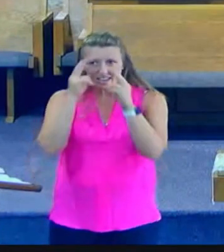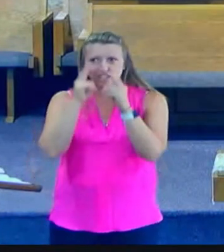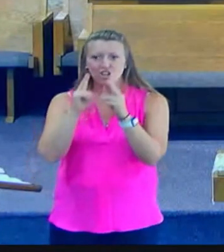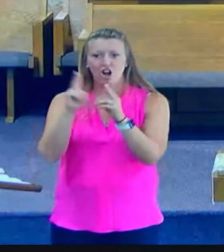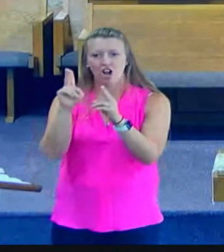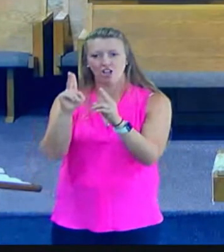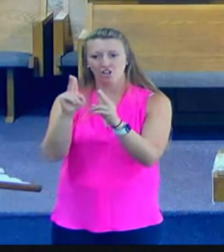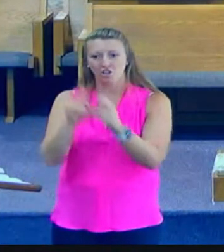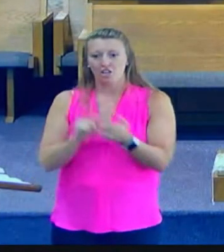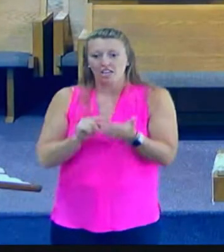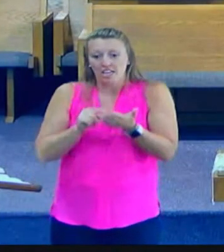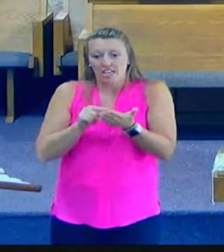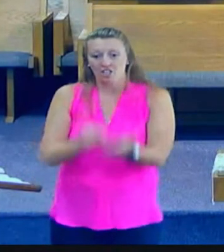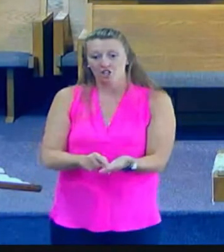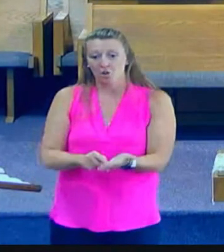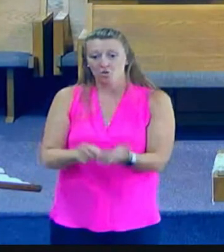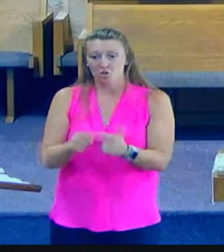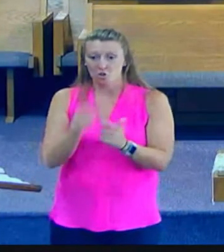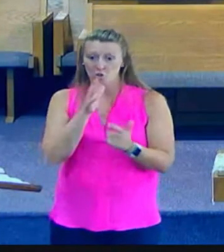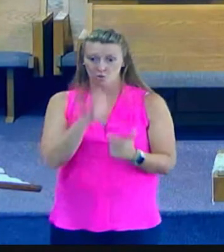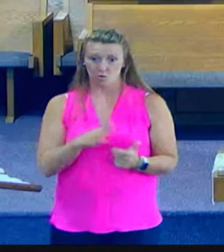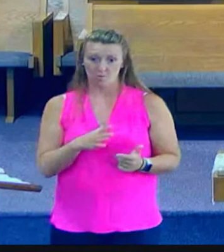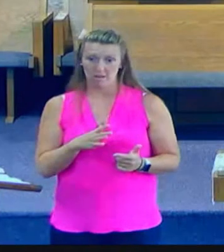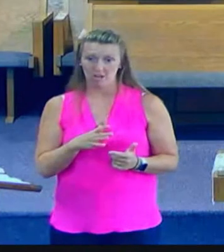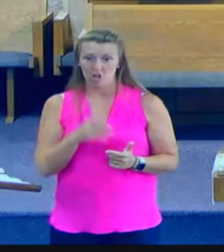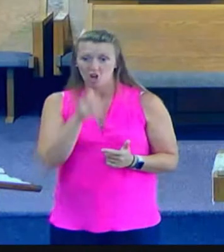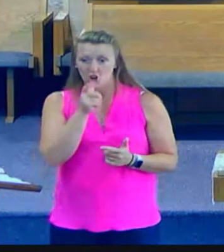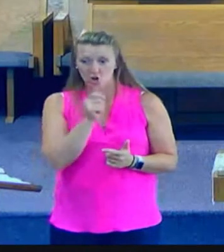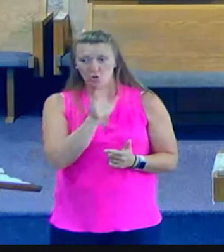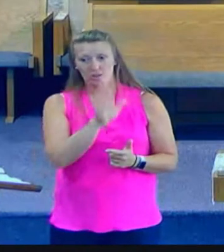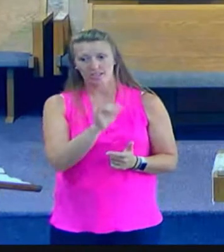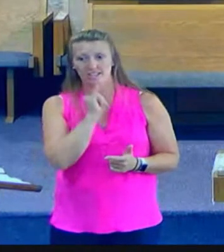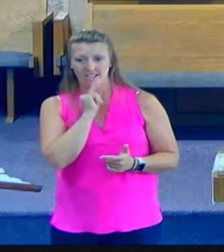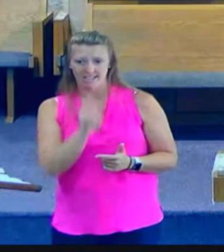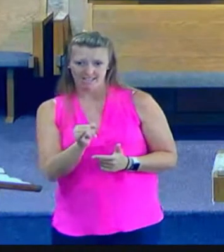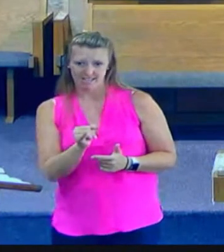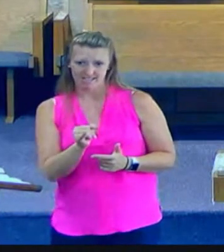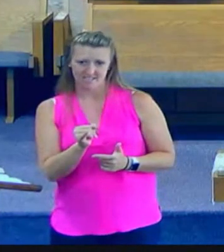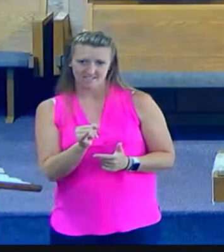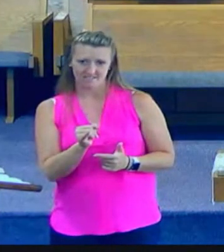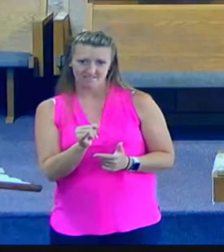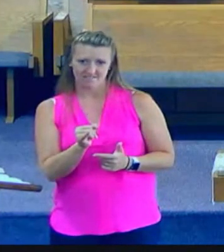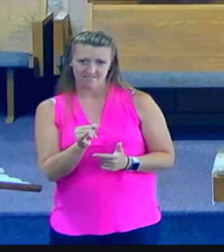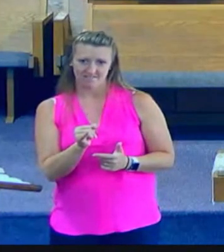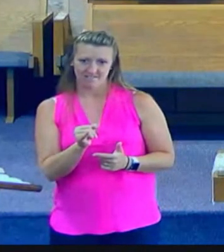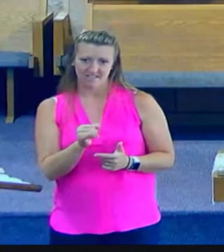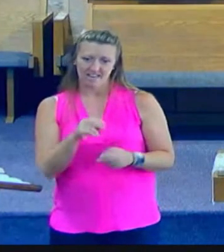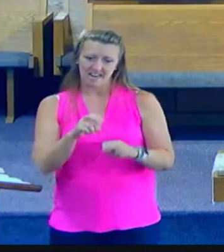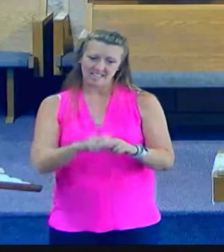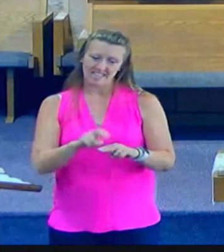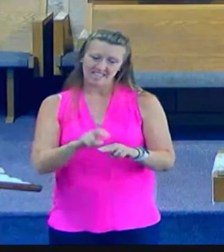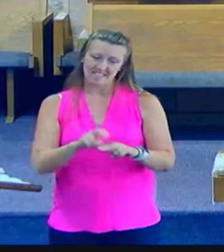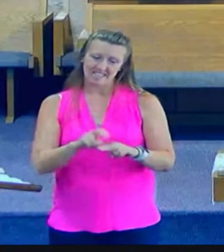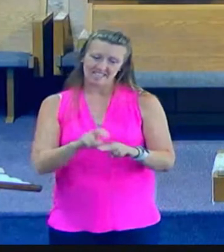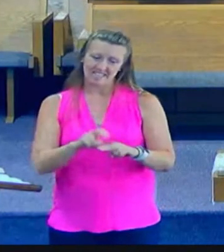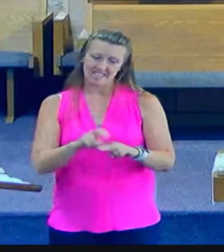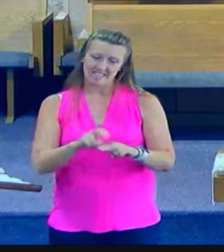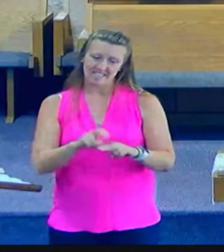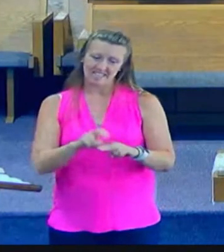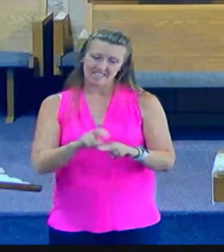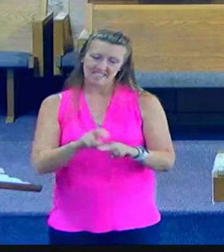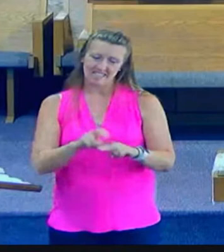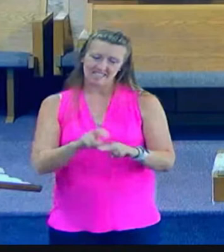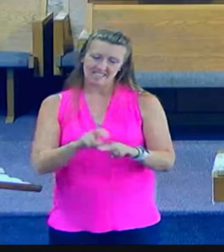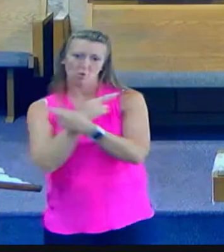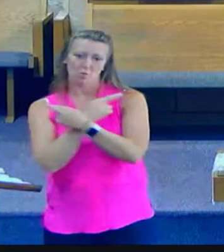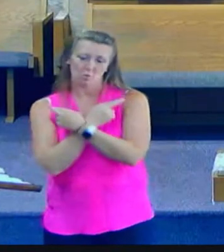revealing himself to be the living water. He sat by the well resting thirsting as a man yet doing